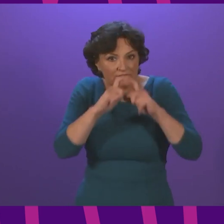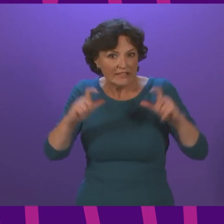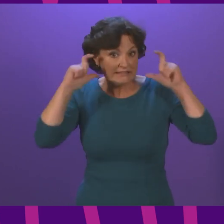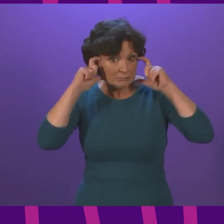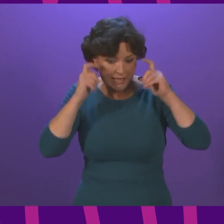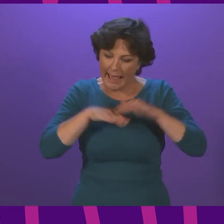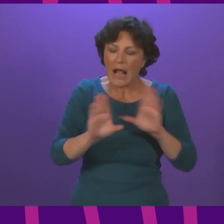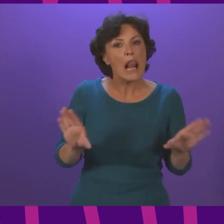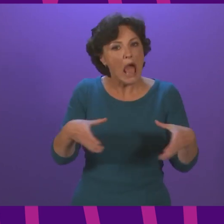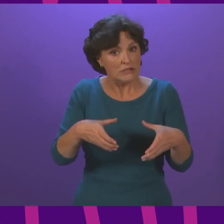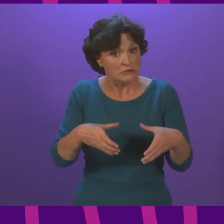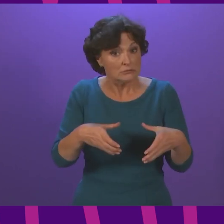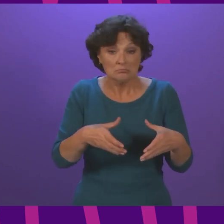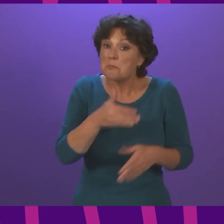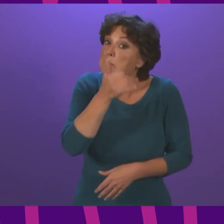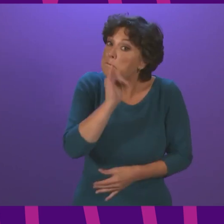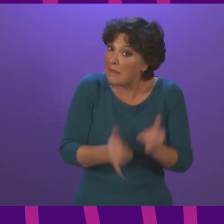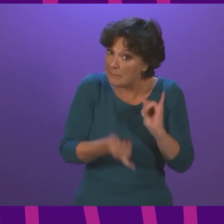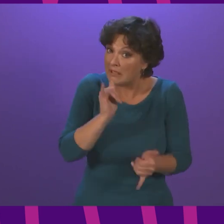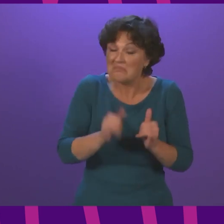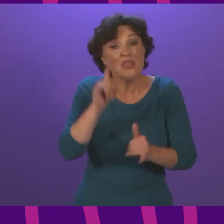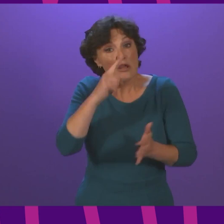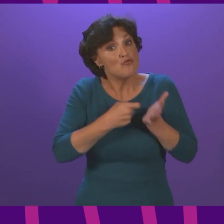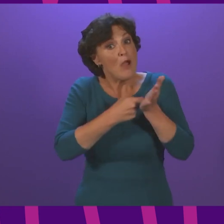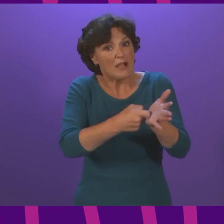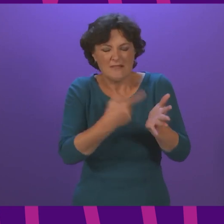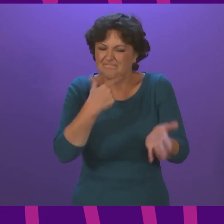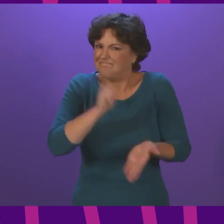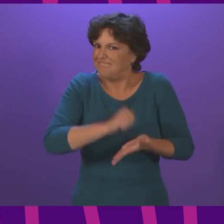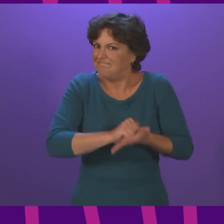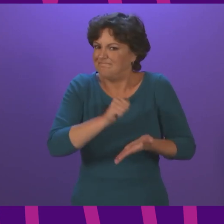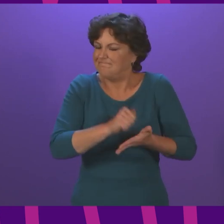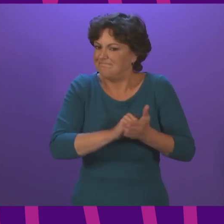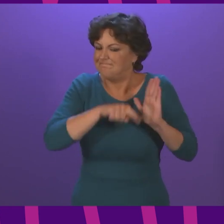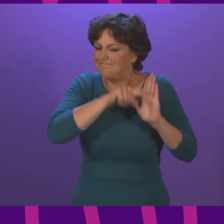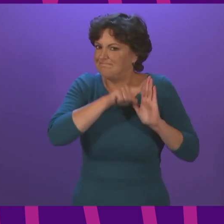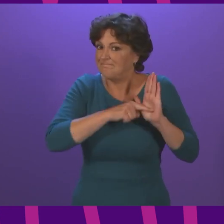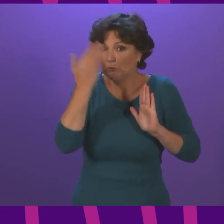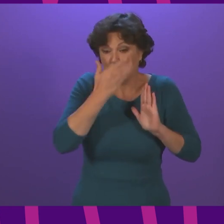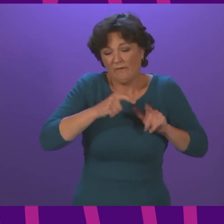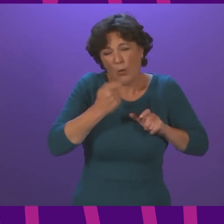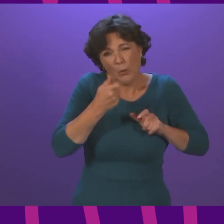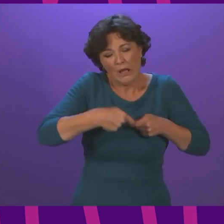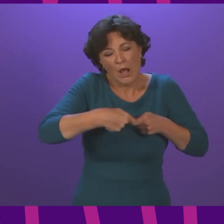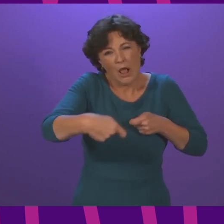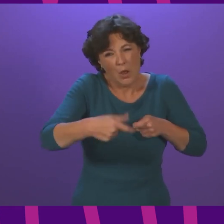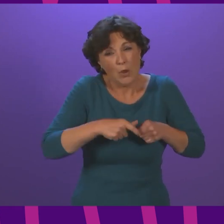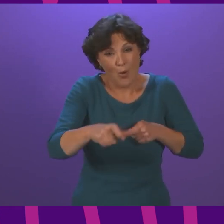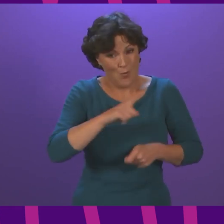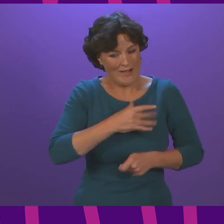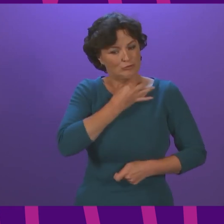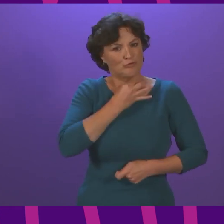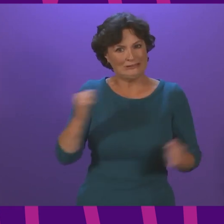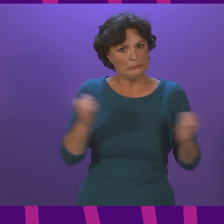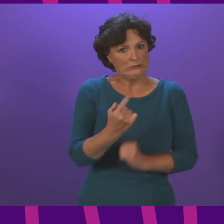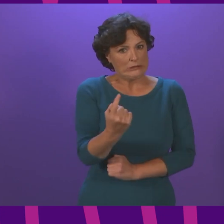coverings in class. It may well be that they recommend keeping the current mitigations in place for longer, given the risks of the winter